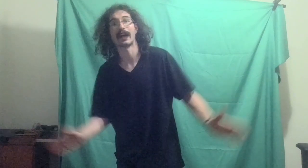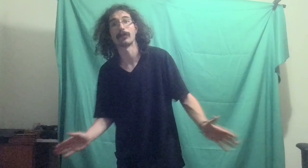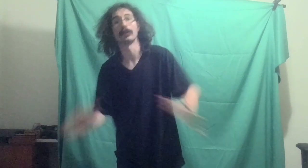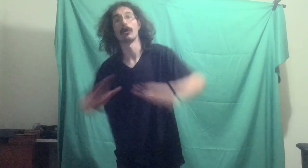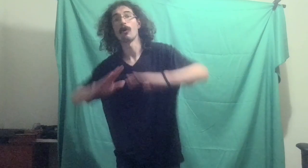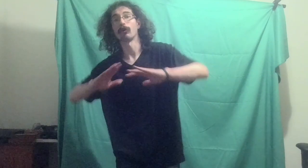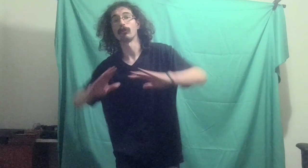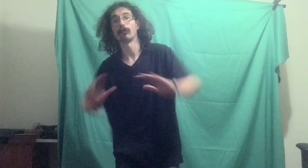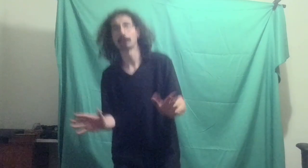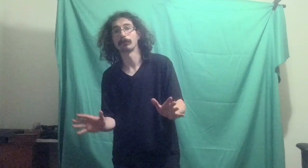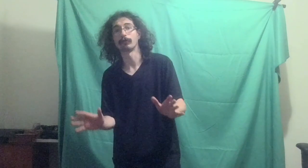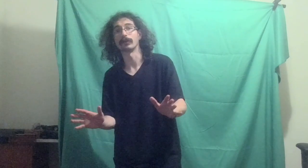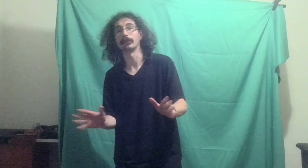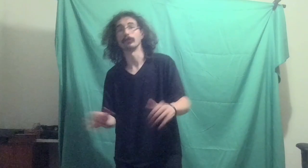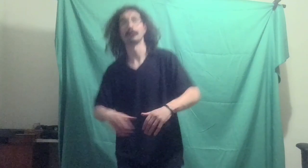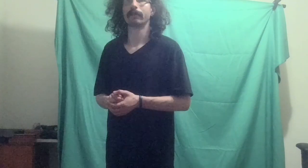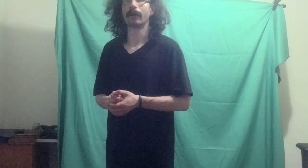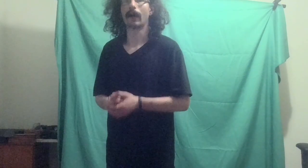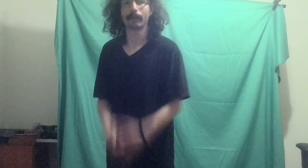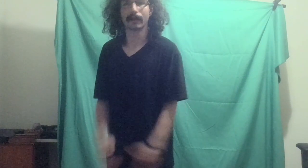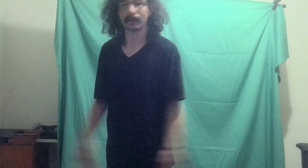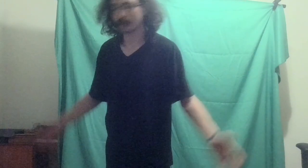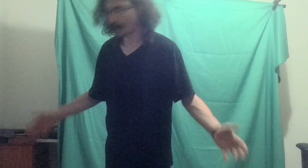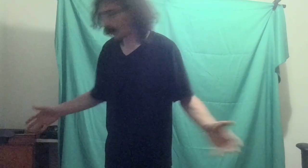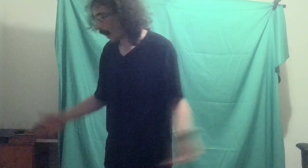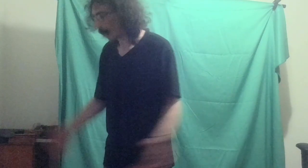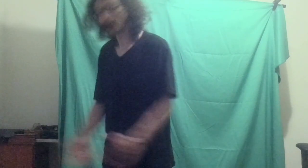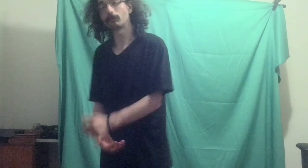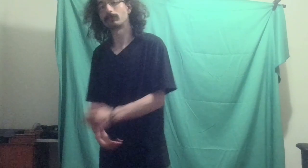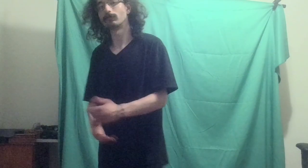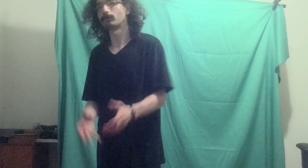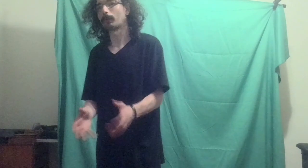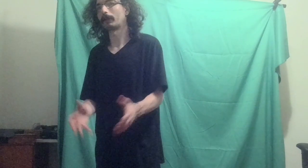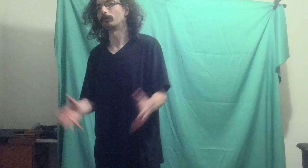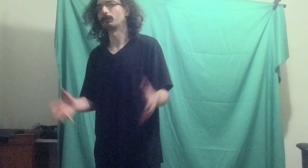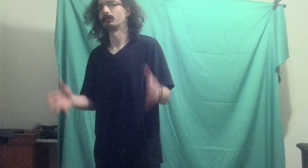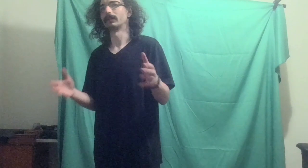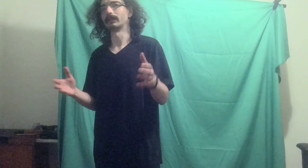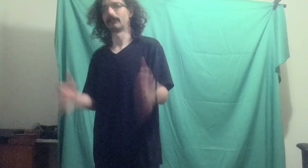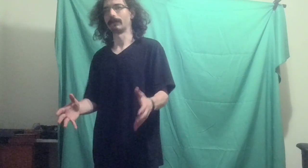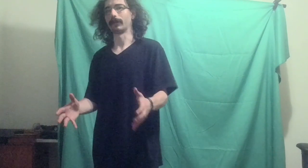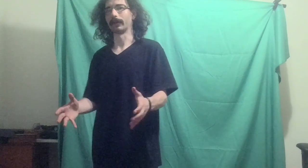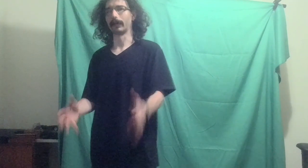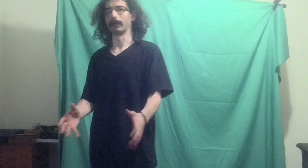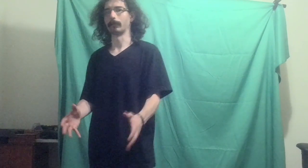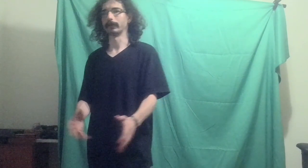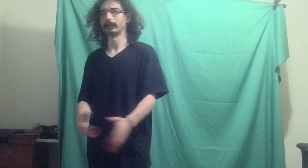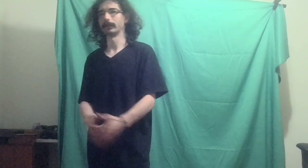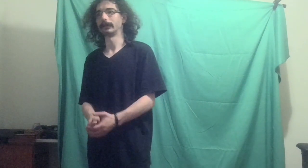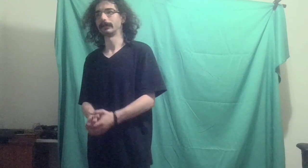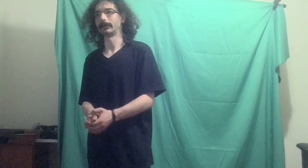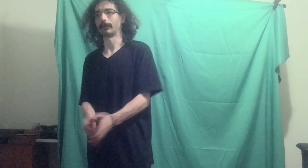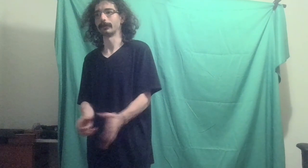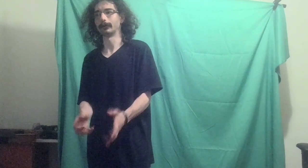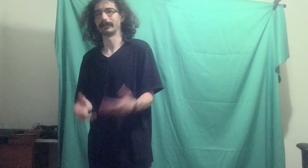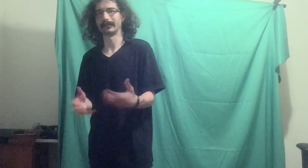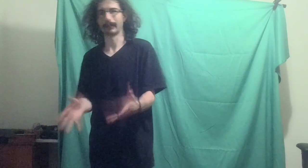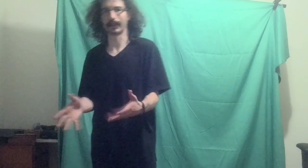been, long before I did YouTube. I realized, I don't just want to do gaming anymore. I want to do something else,